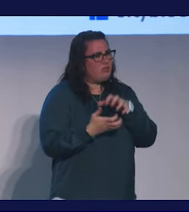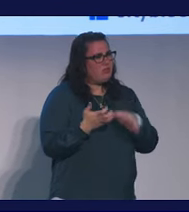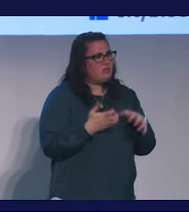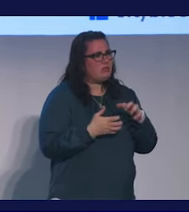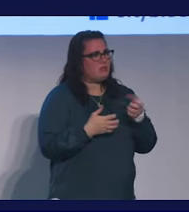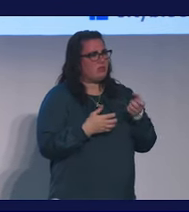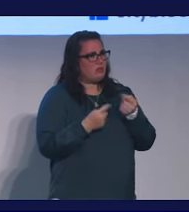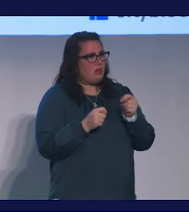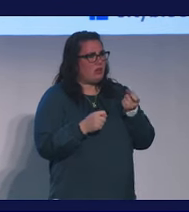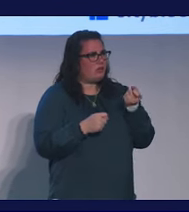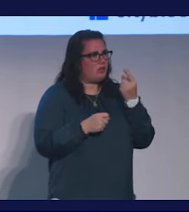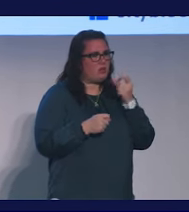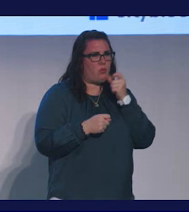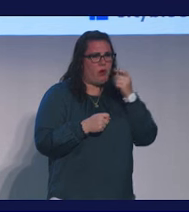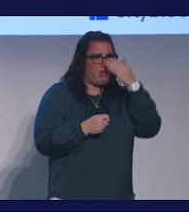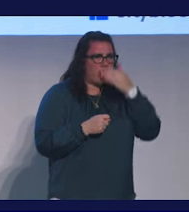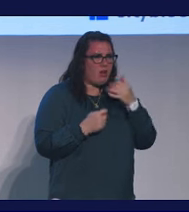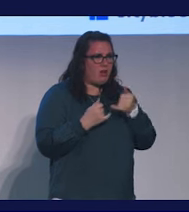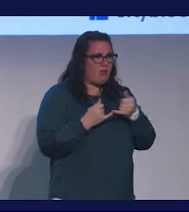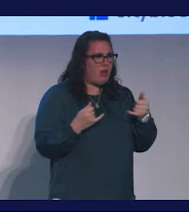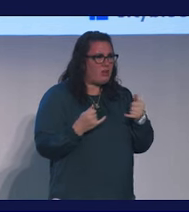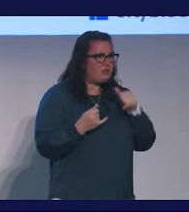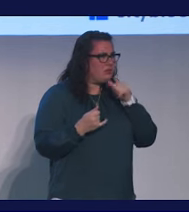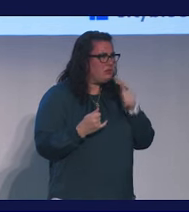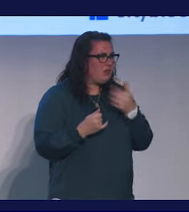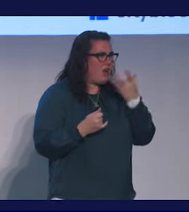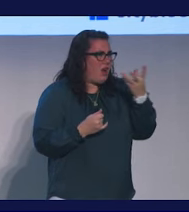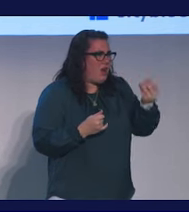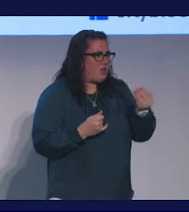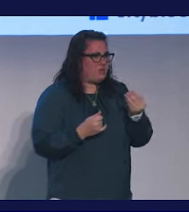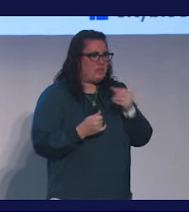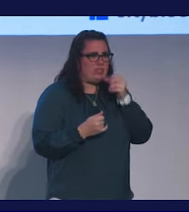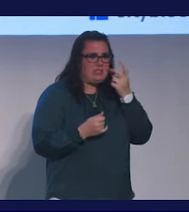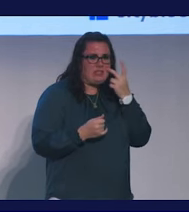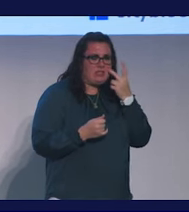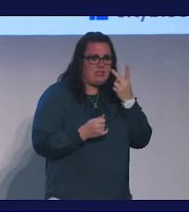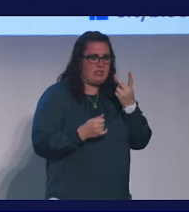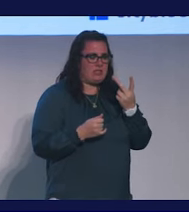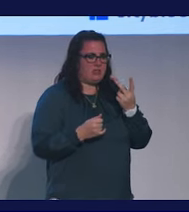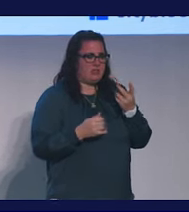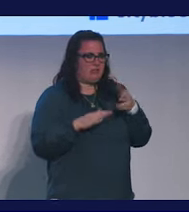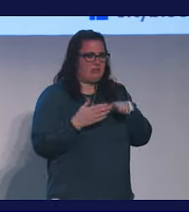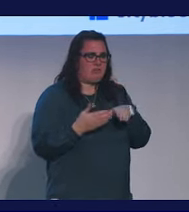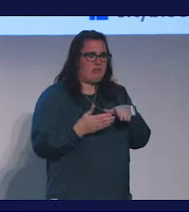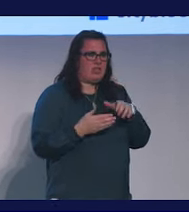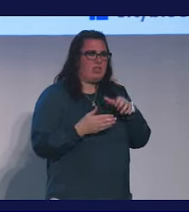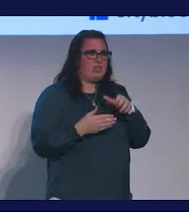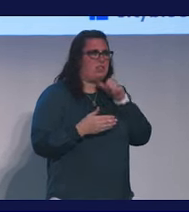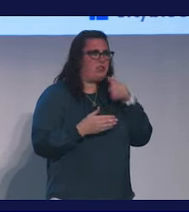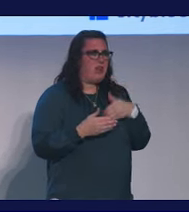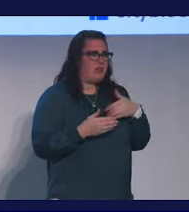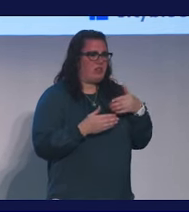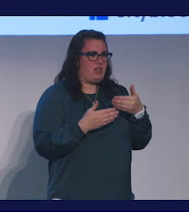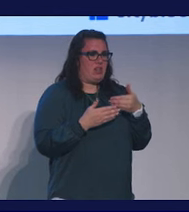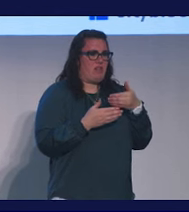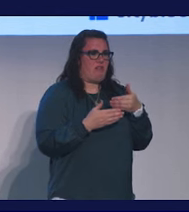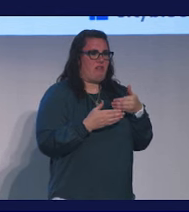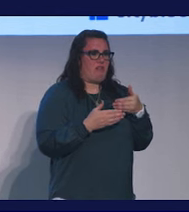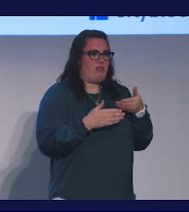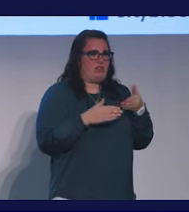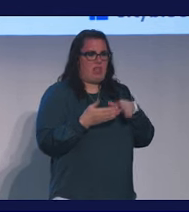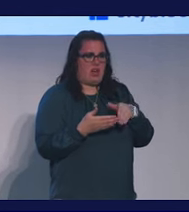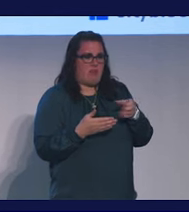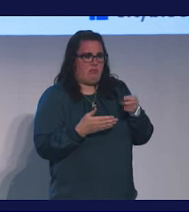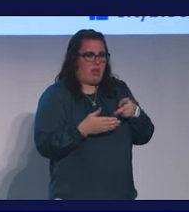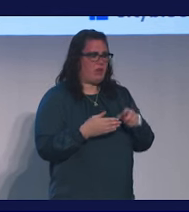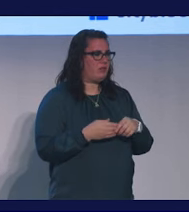understand this. So you weren't on the front lines. You didn't have a near-death experience. And yet you come back and you're exhibiting the same sort of symptoms we expected to